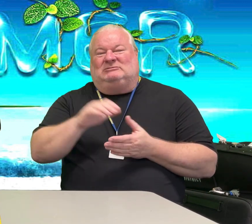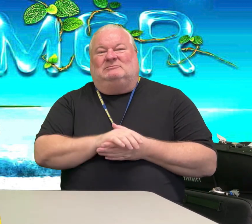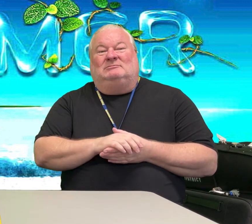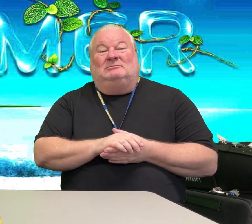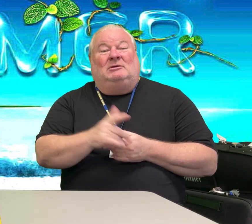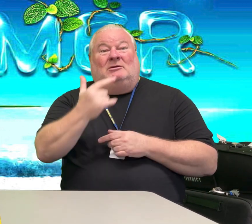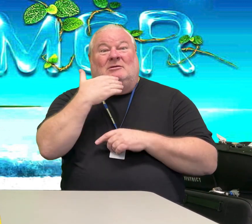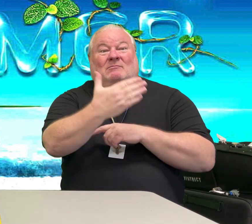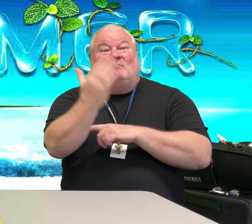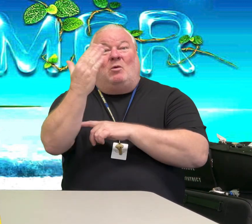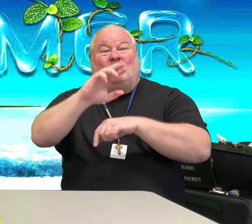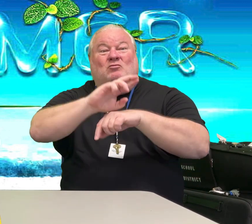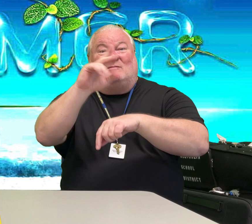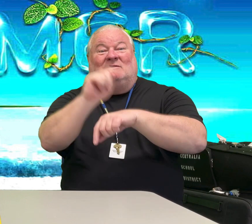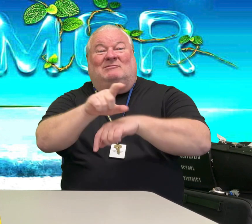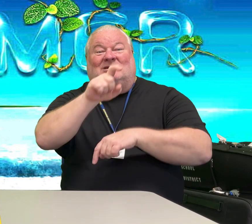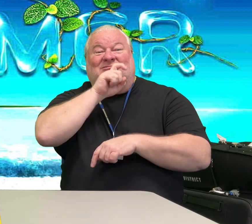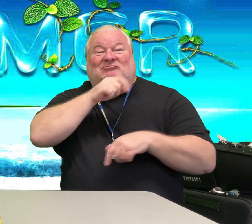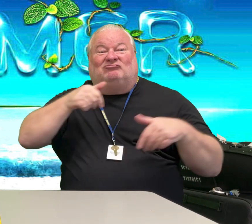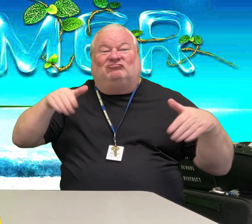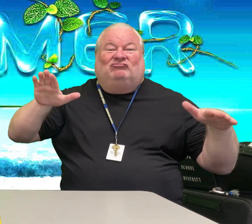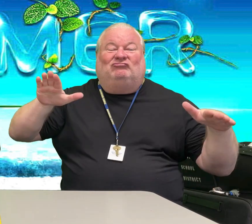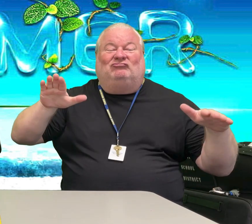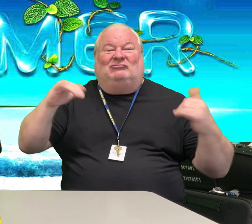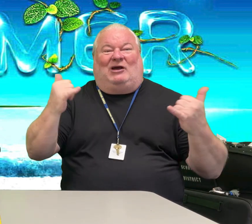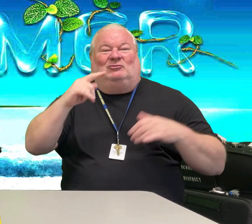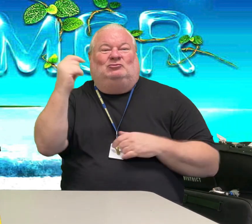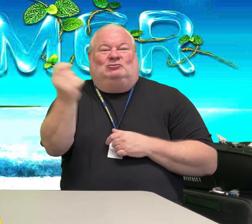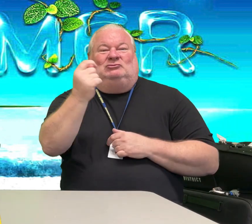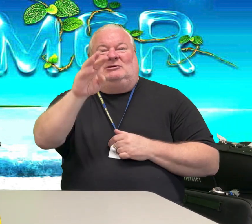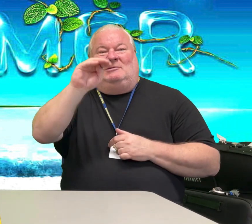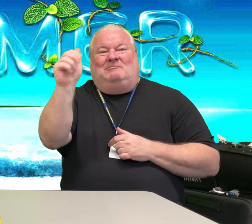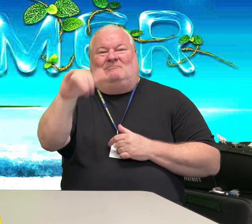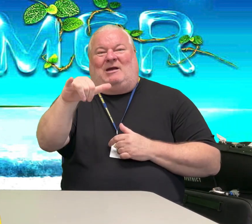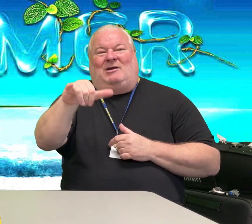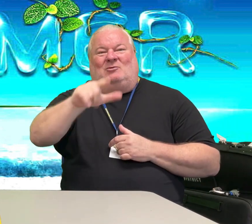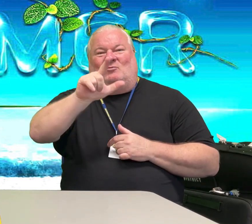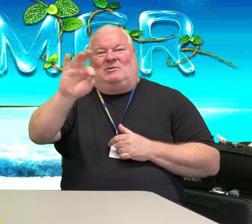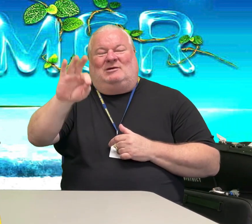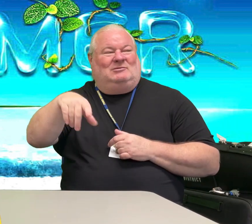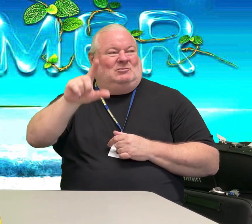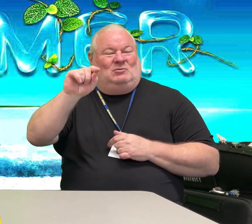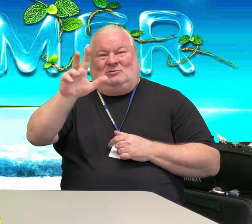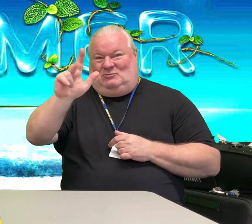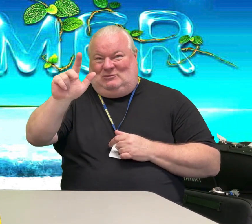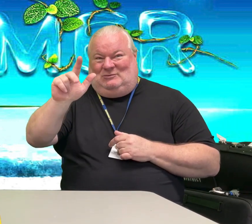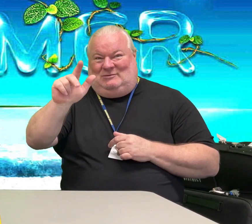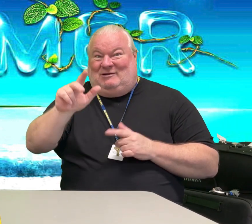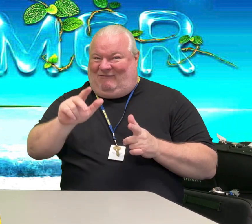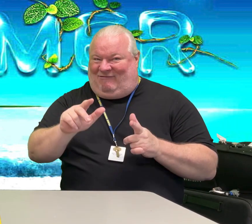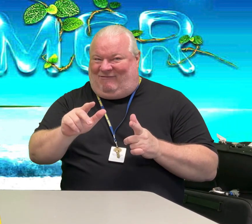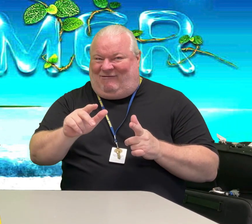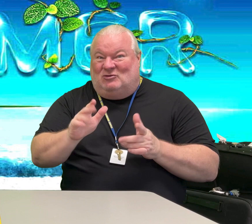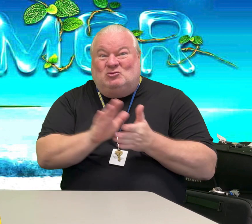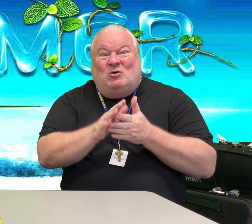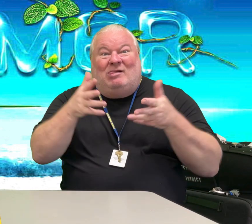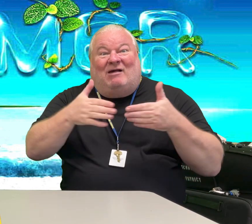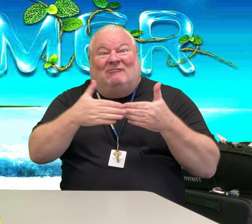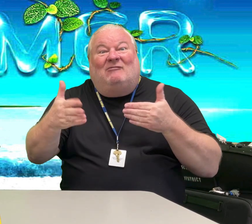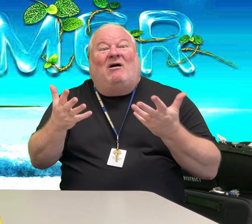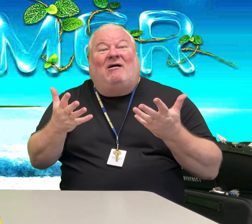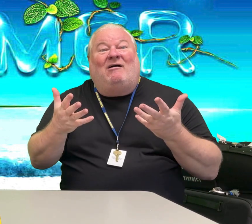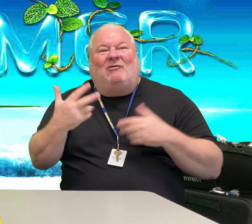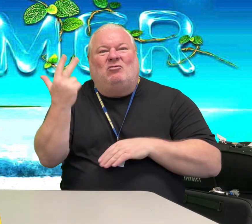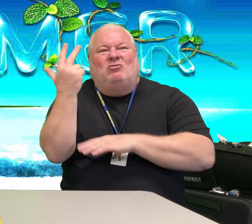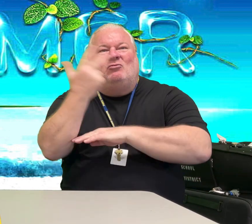Good morning Raymond Temple Eagles! It's Tuesday, May 29th, 2023. Three more days of school.